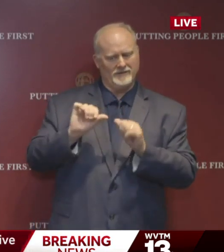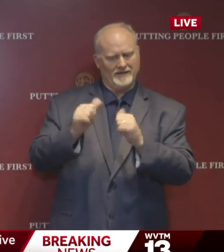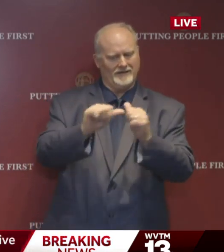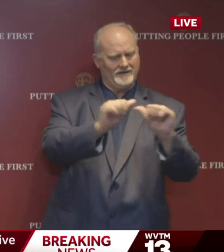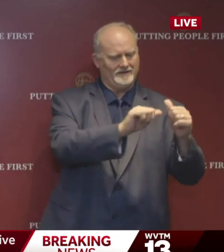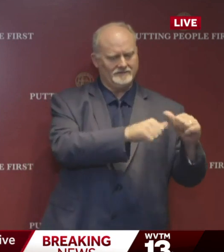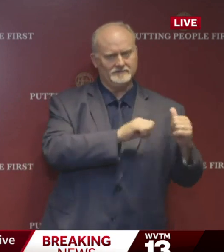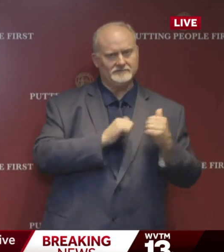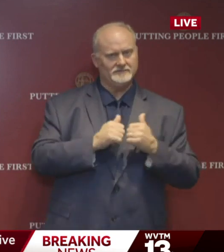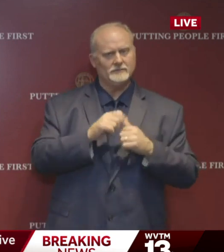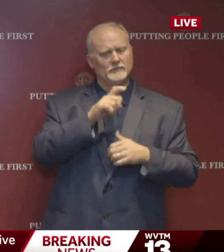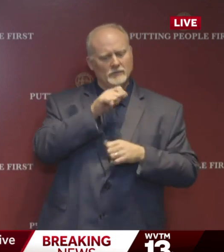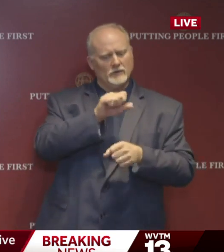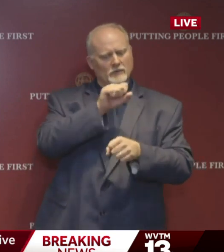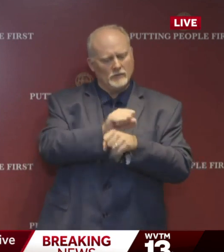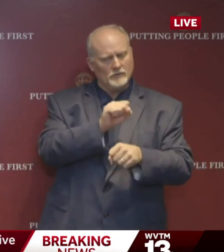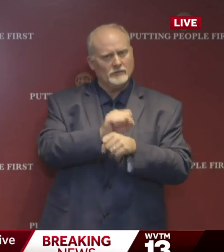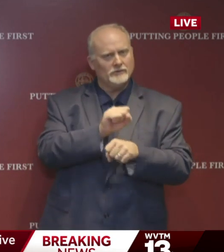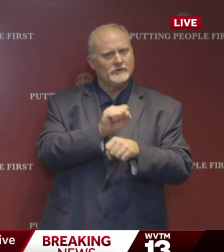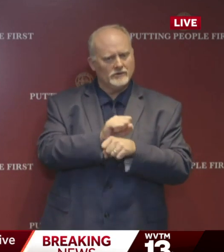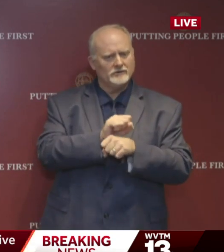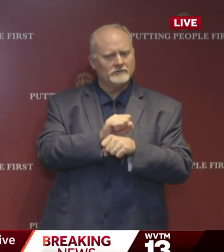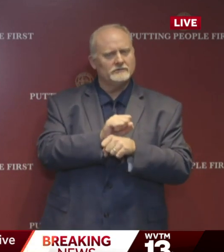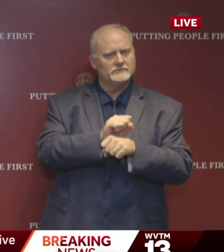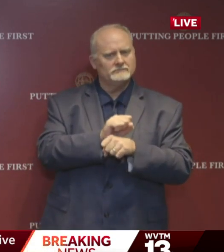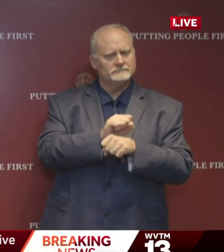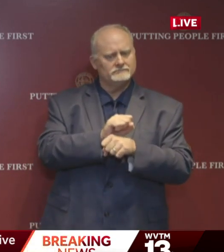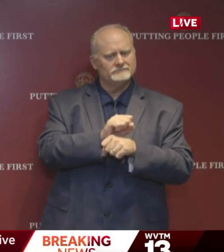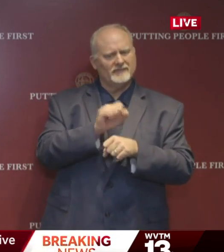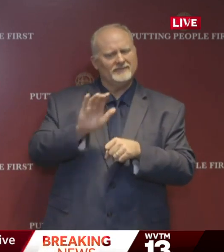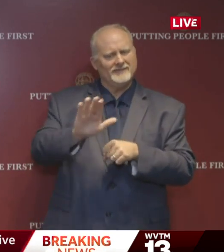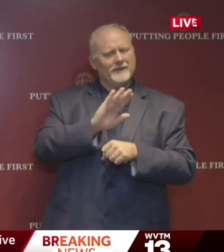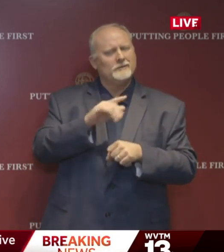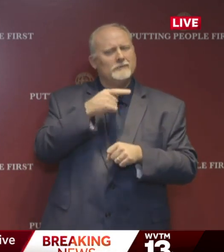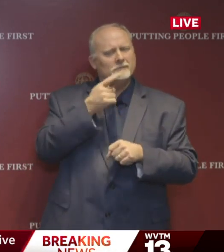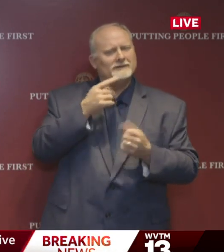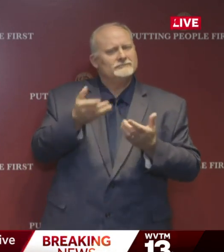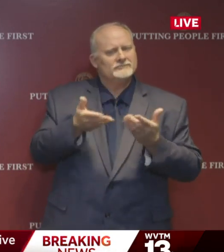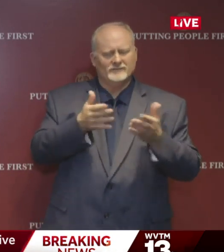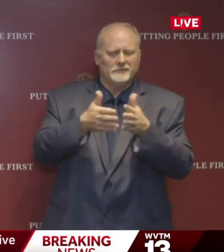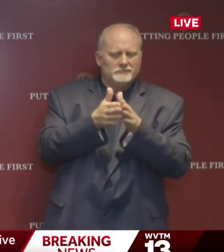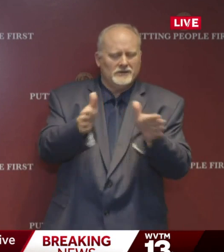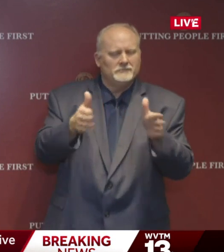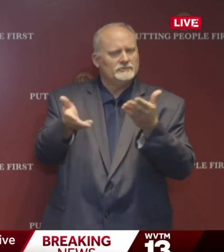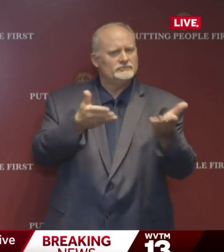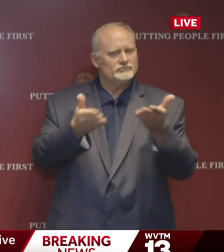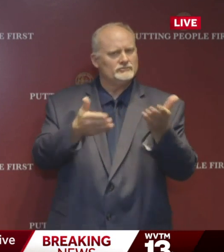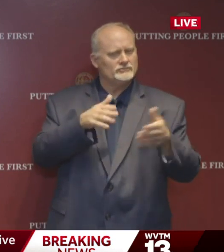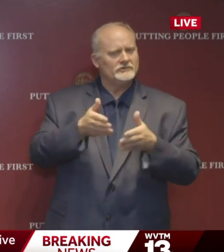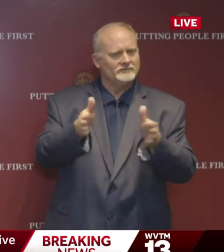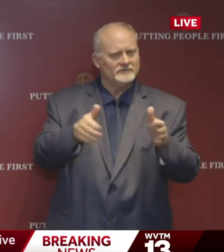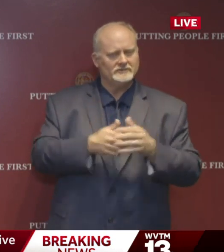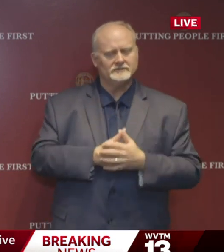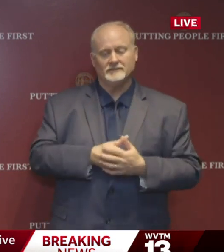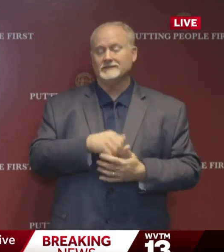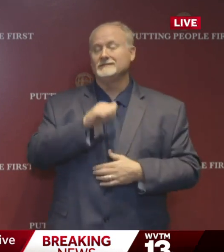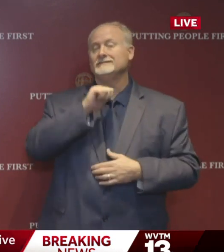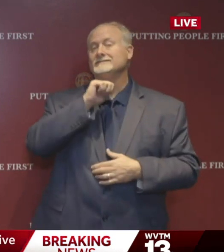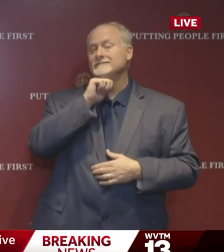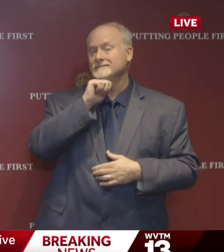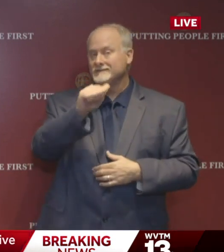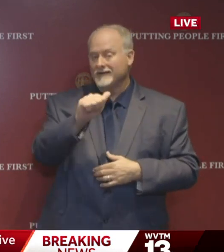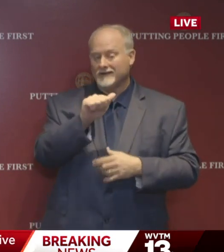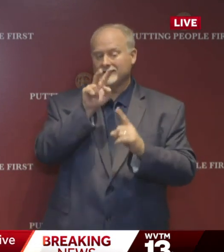working within the course and scope of their public service. And it does not apply to people